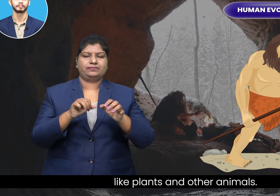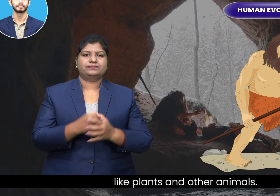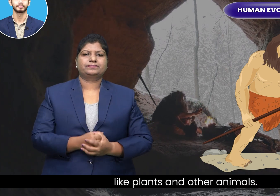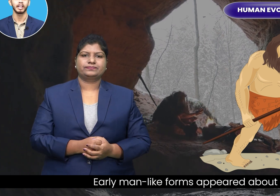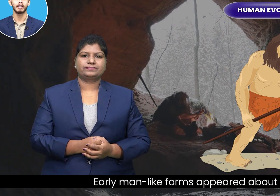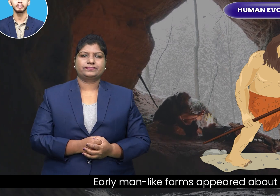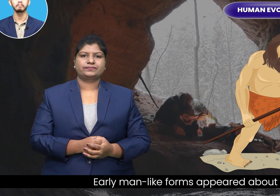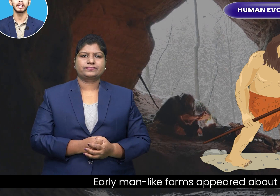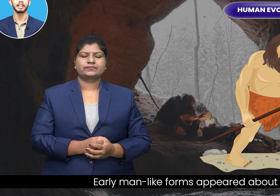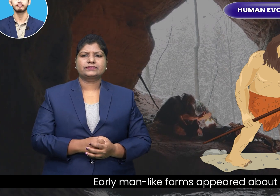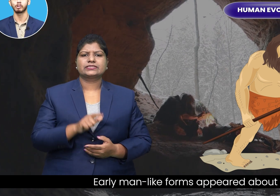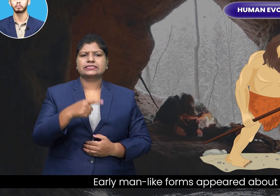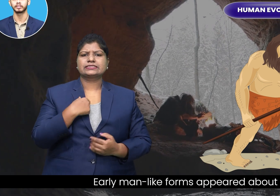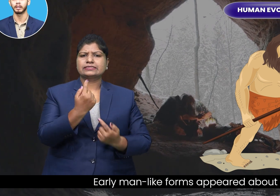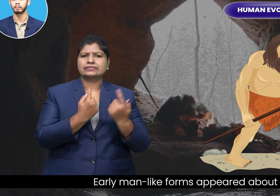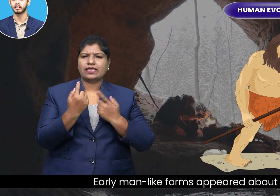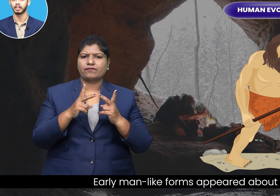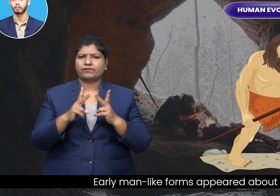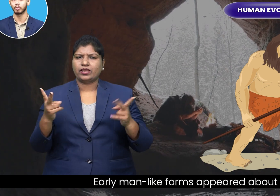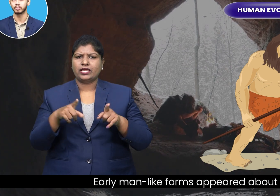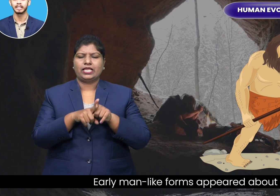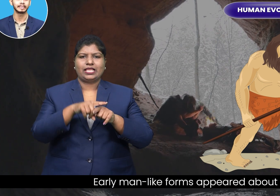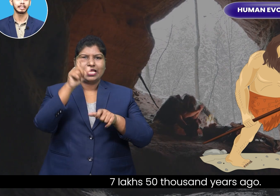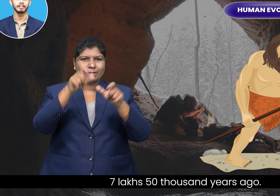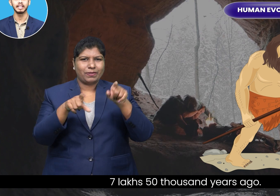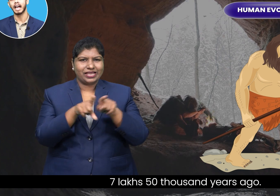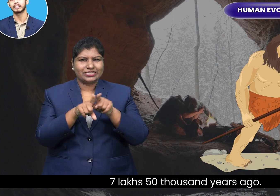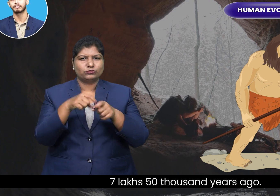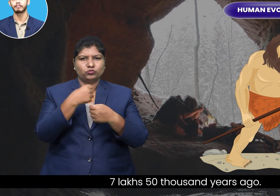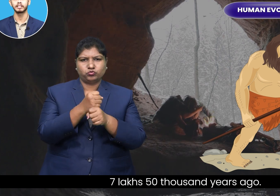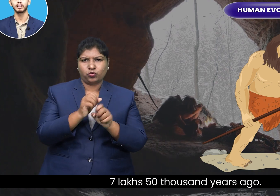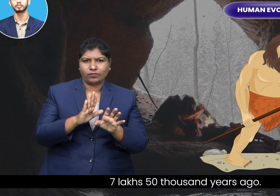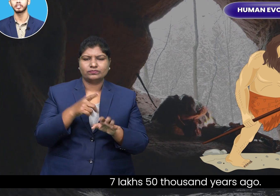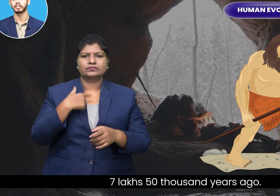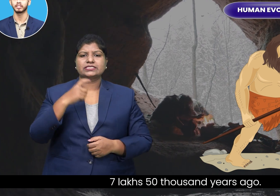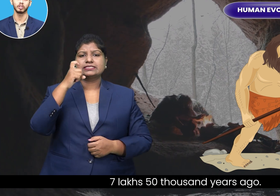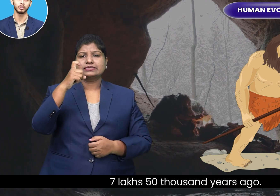Every man-like forms appeared about 7,50,000 years ago.